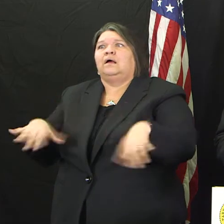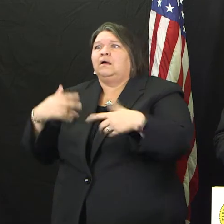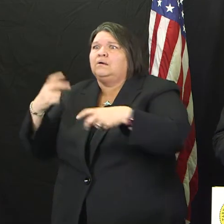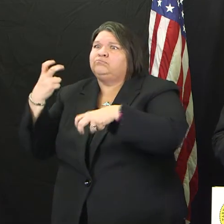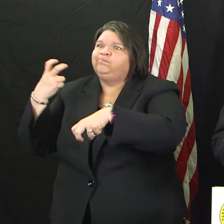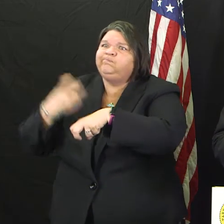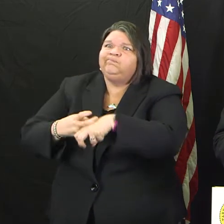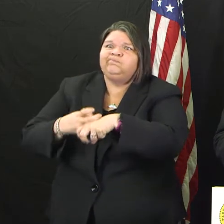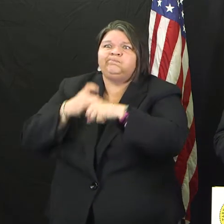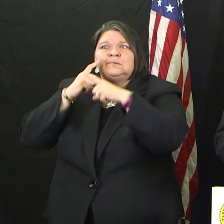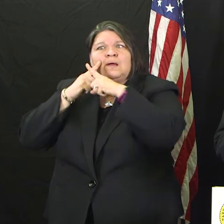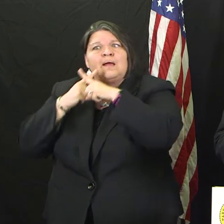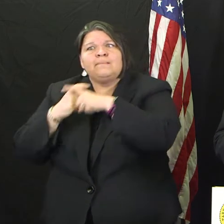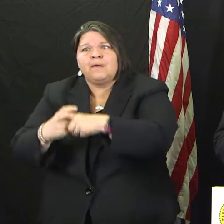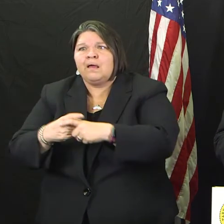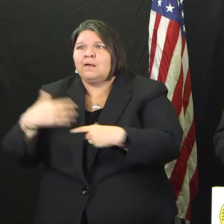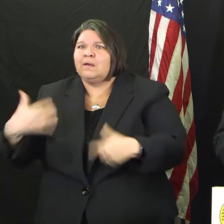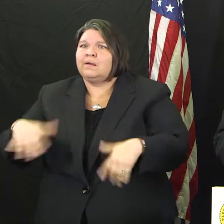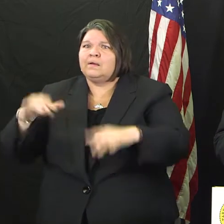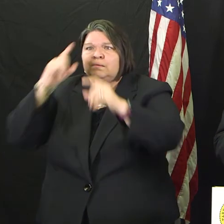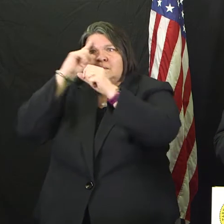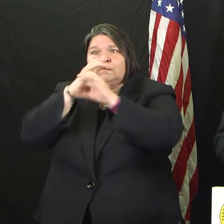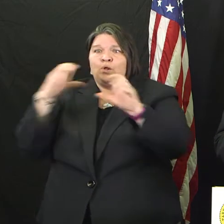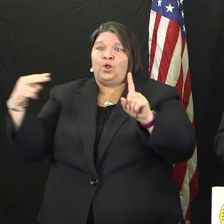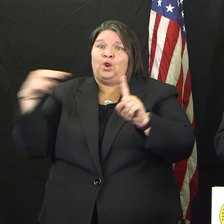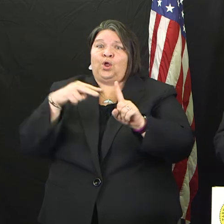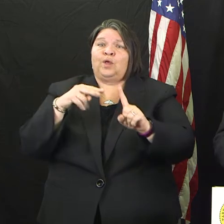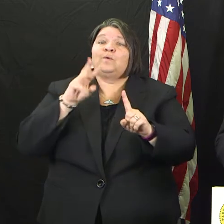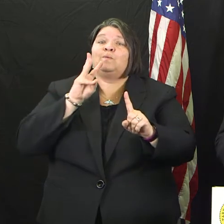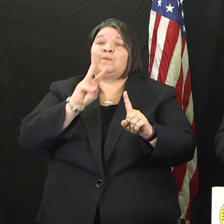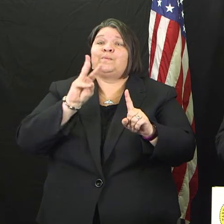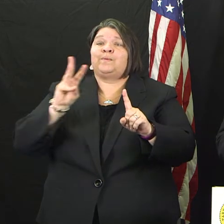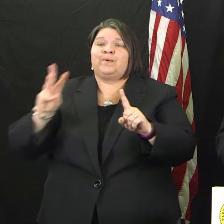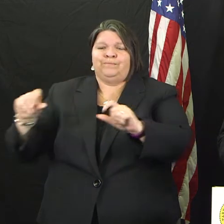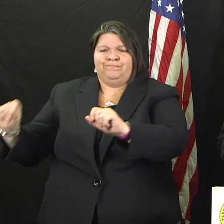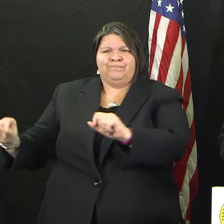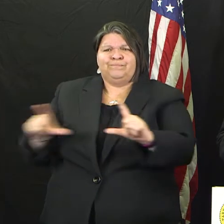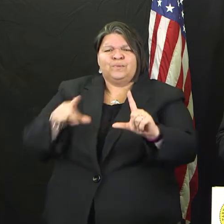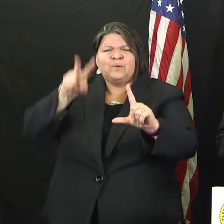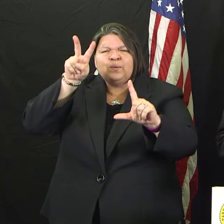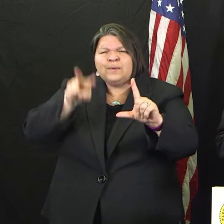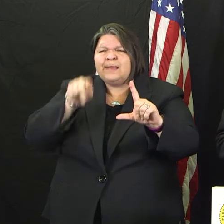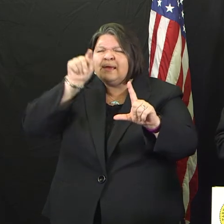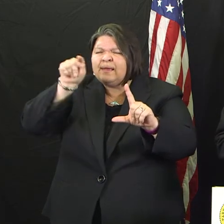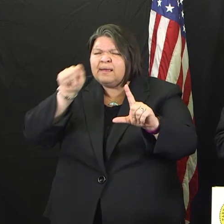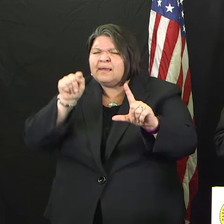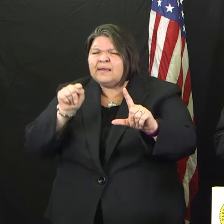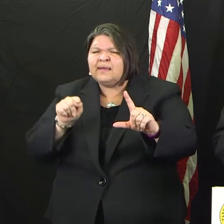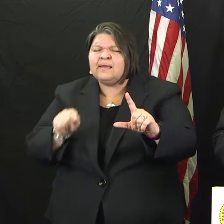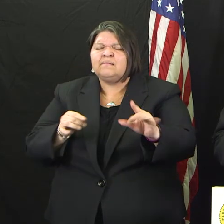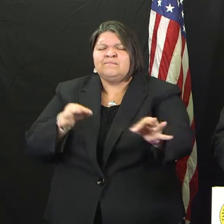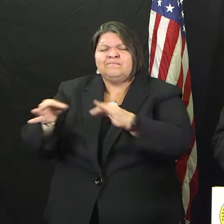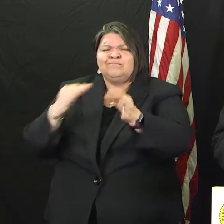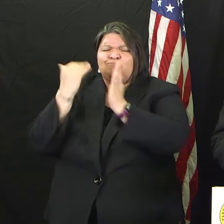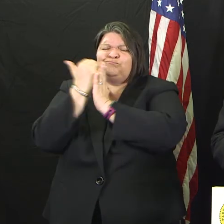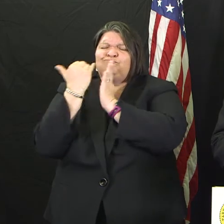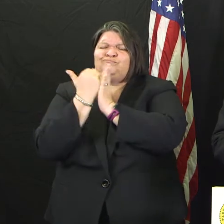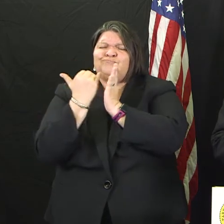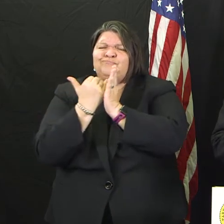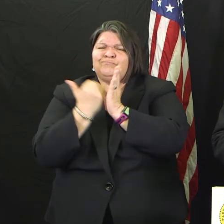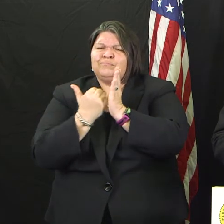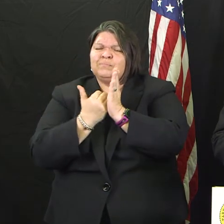our website and to look at the actual declaration. In the back of it, there's a table, and it lists all of the different businesses